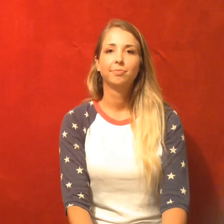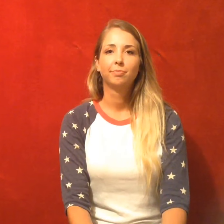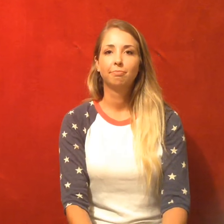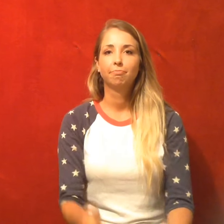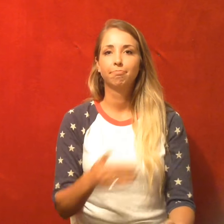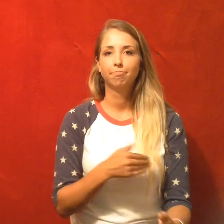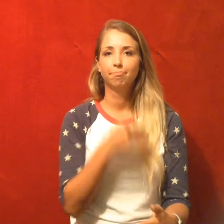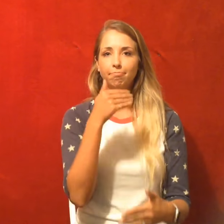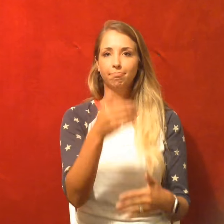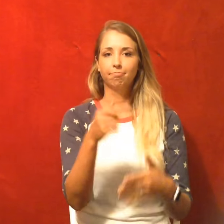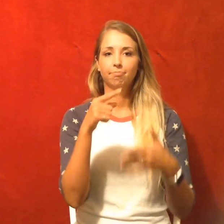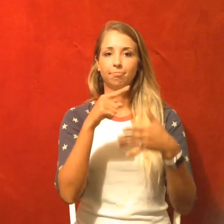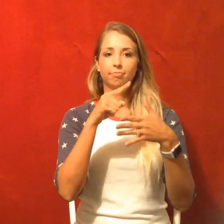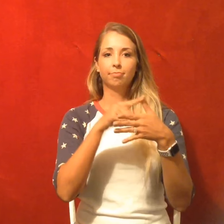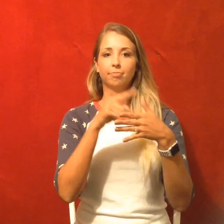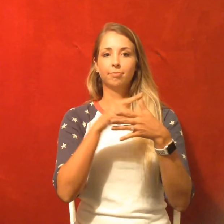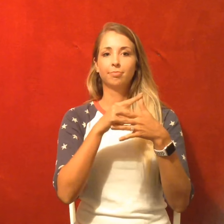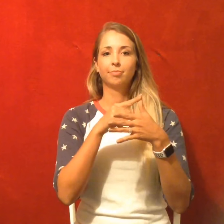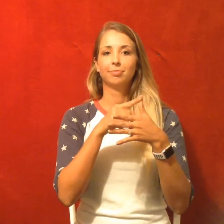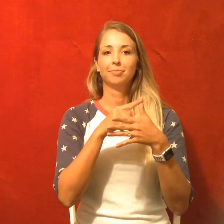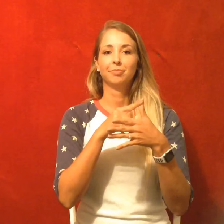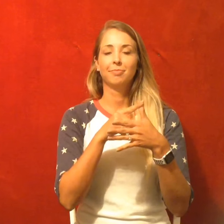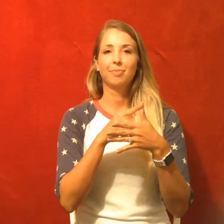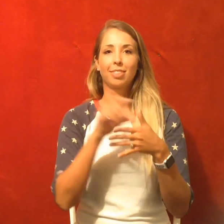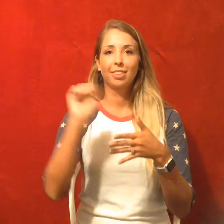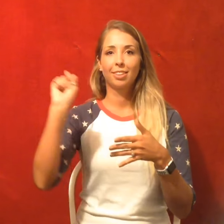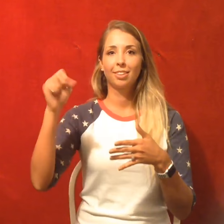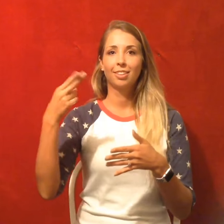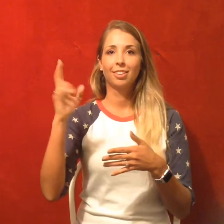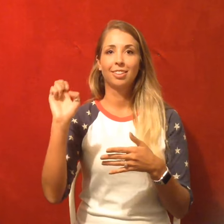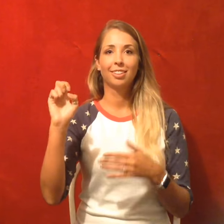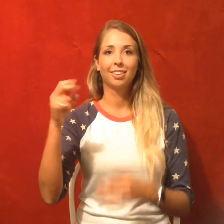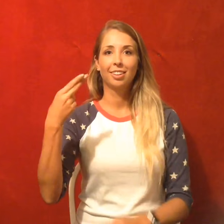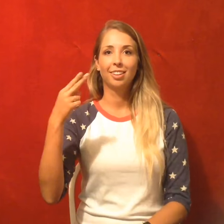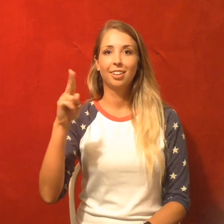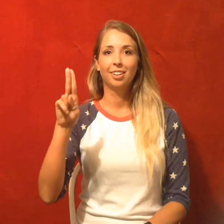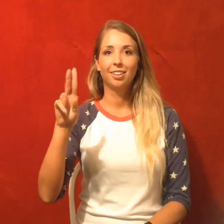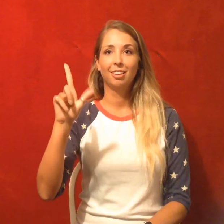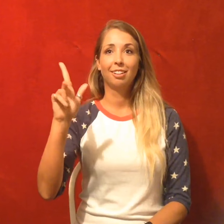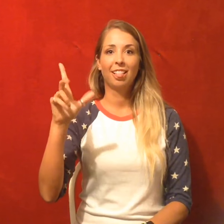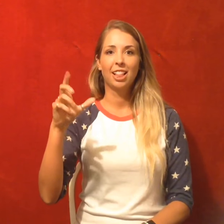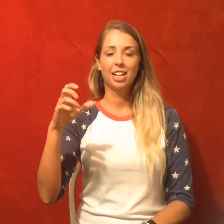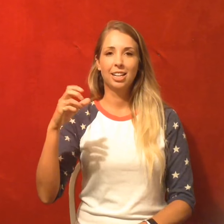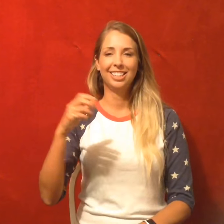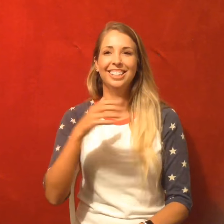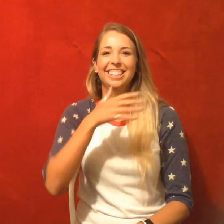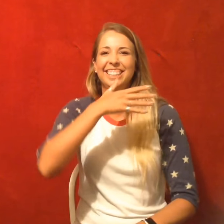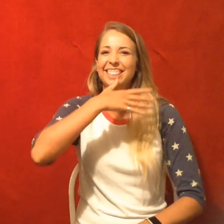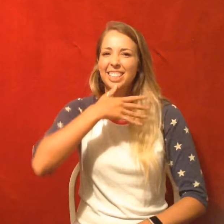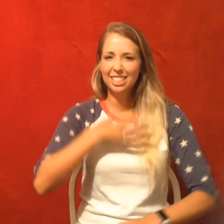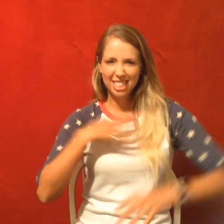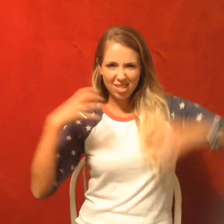All right. This is one of my favorites right here. And it's one of my favorites because I like how she signs this next character.